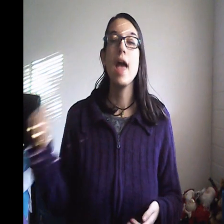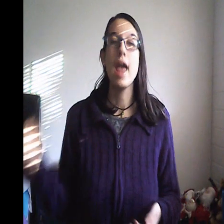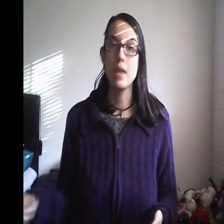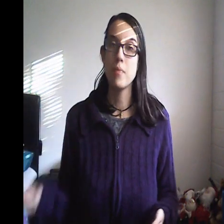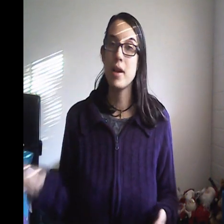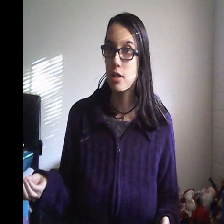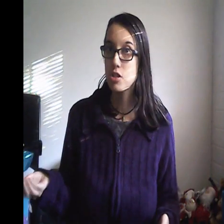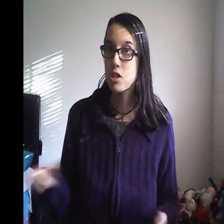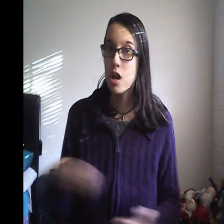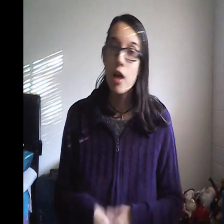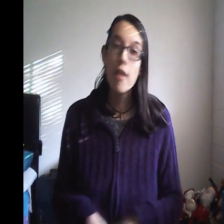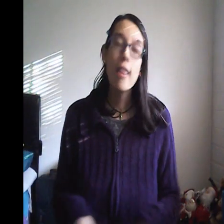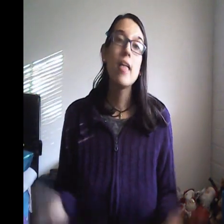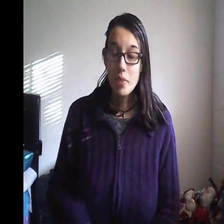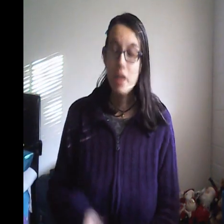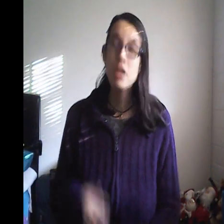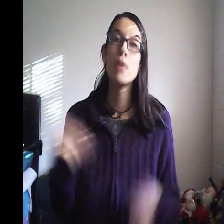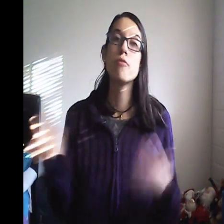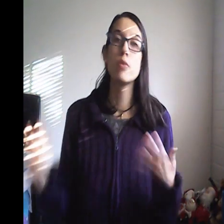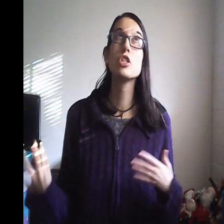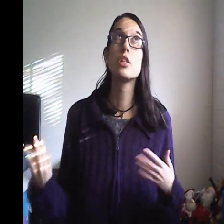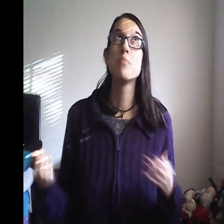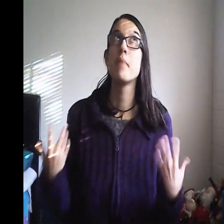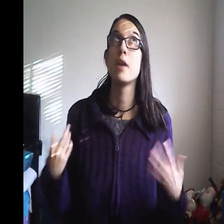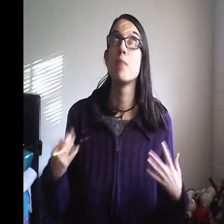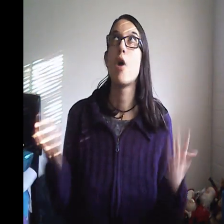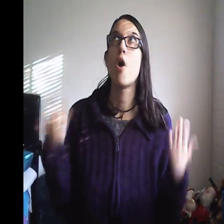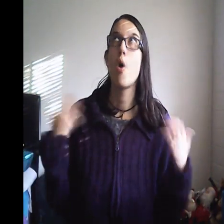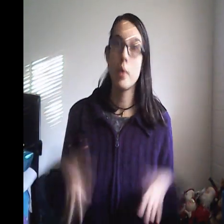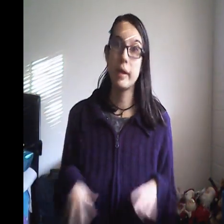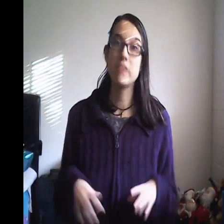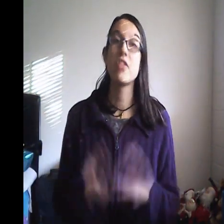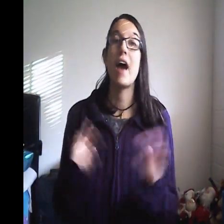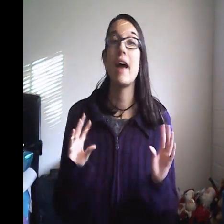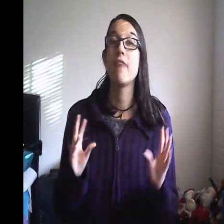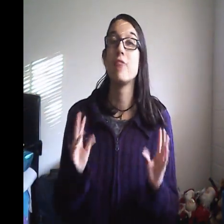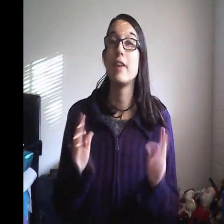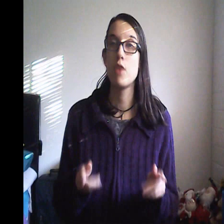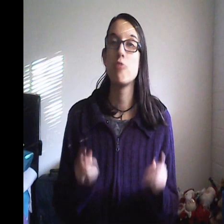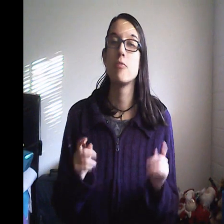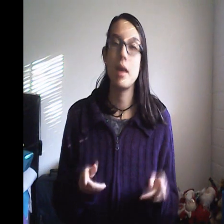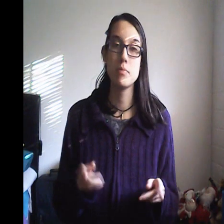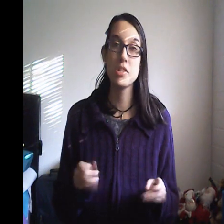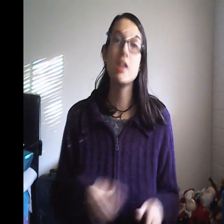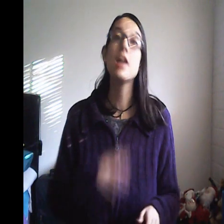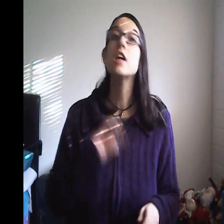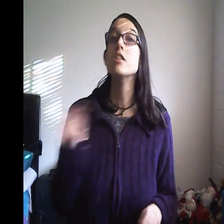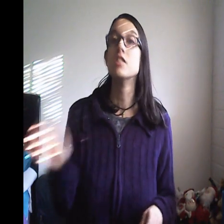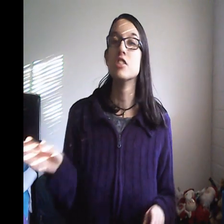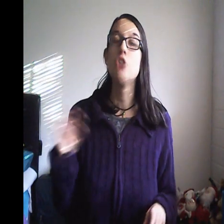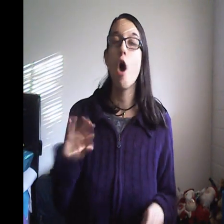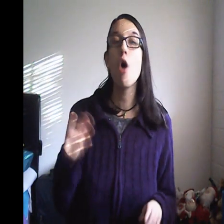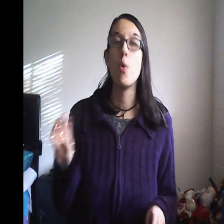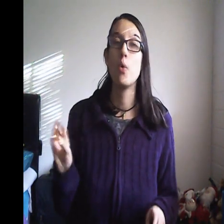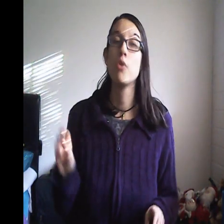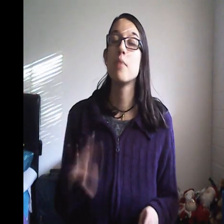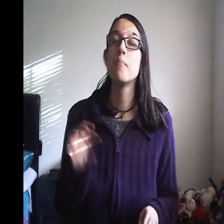my polish. So, you know, unfortunately, my makeup organizer that I have right now from Amazon does not hold my nail